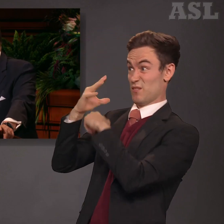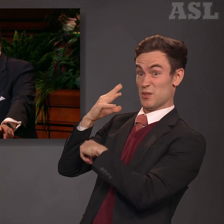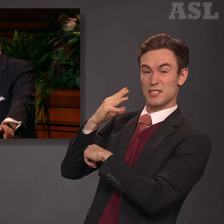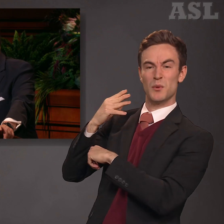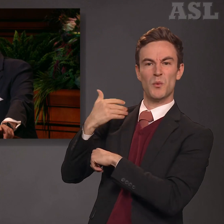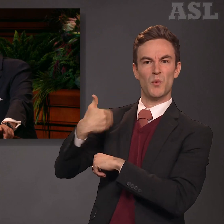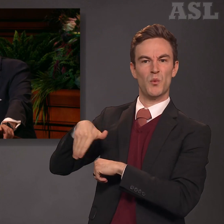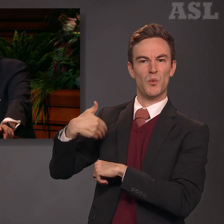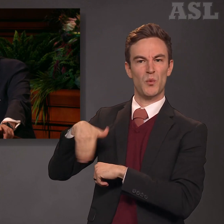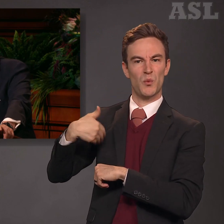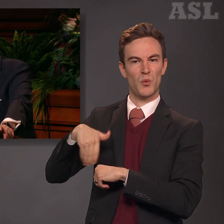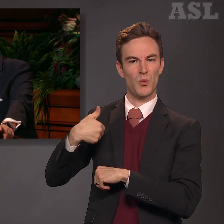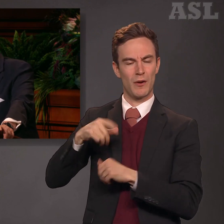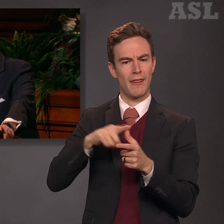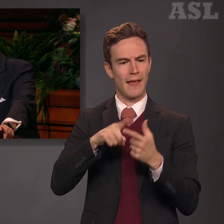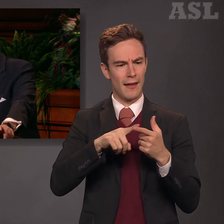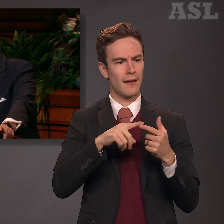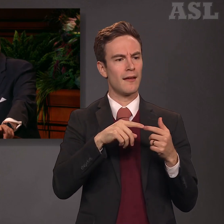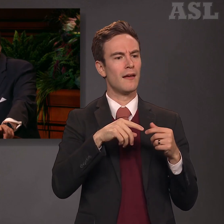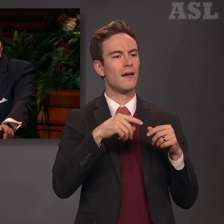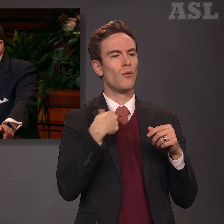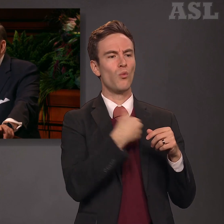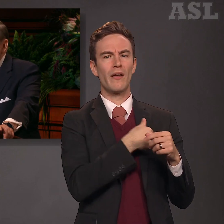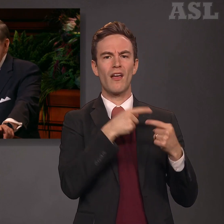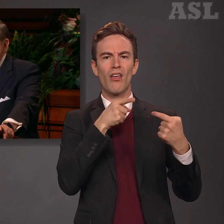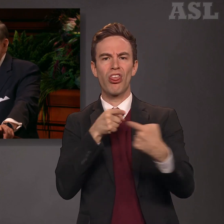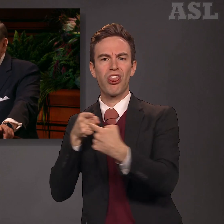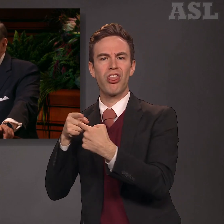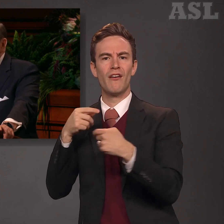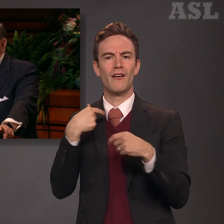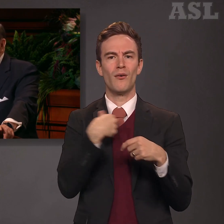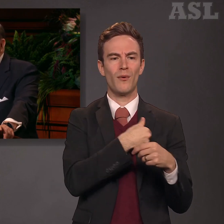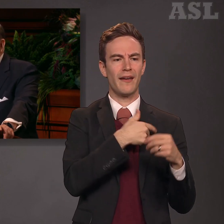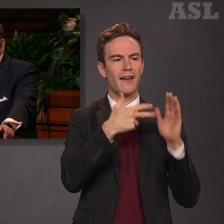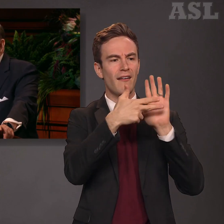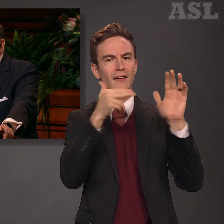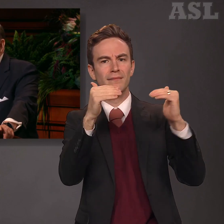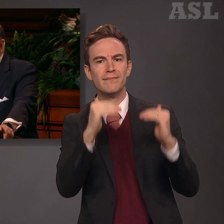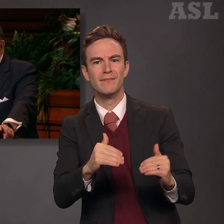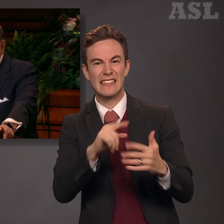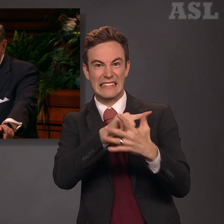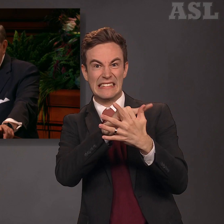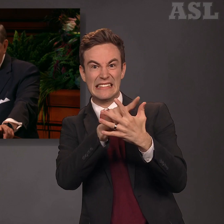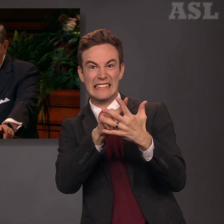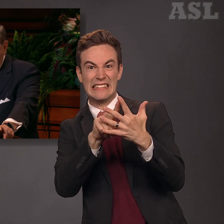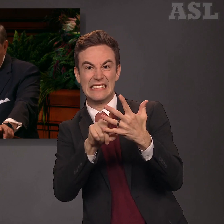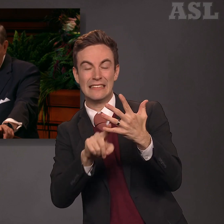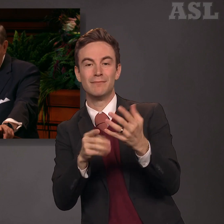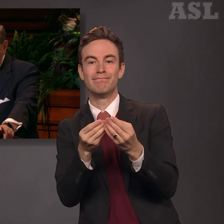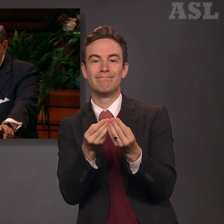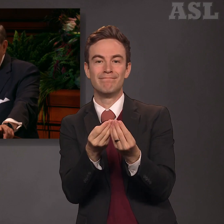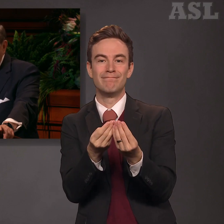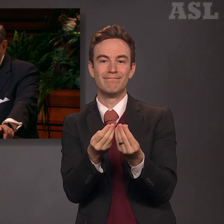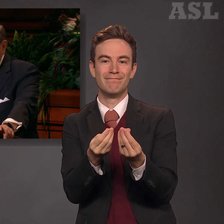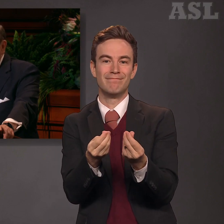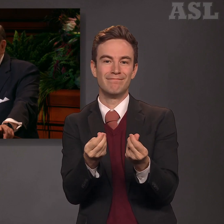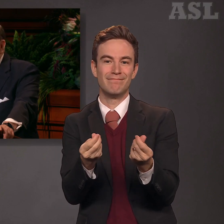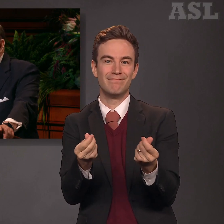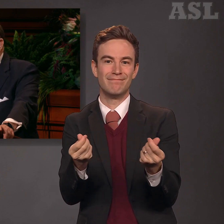limiting labels, and artificial divisions begin to pass away and